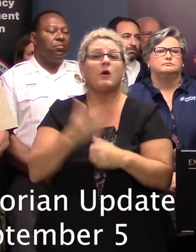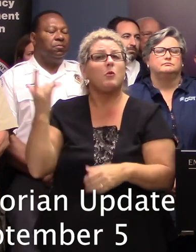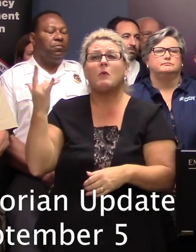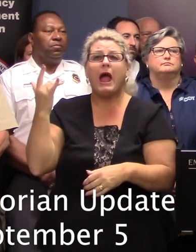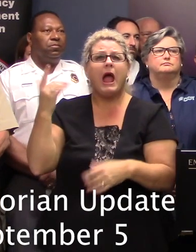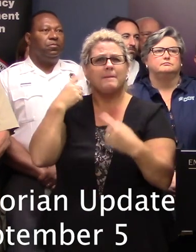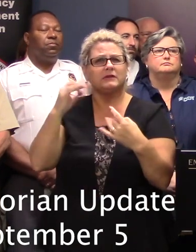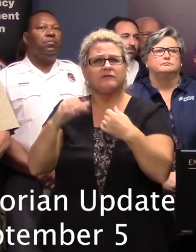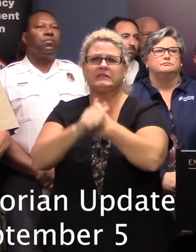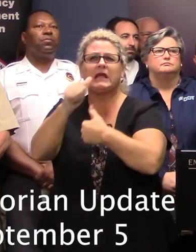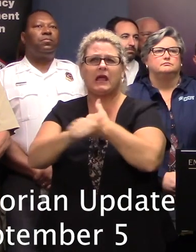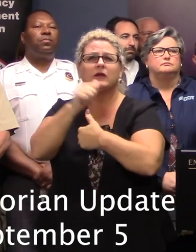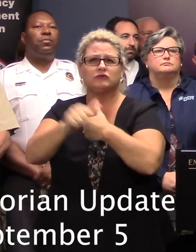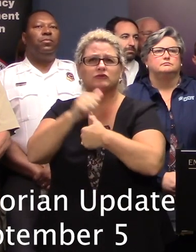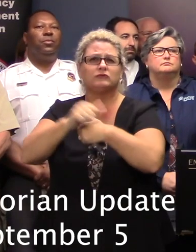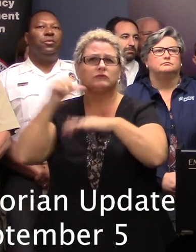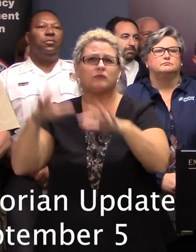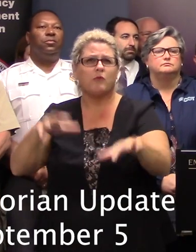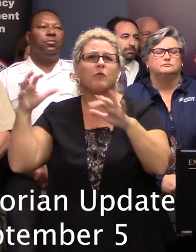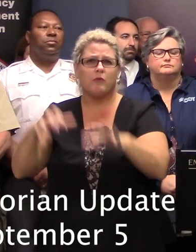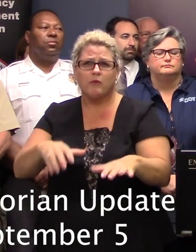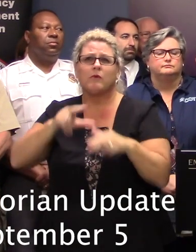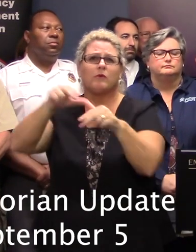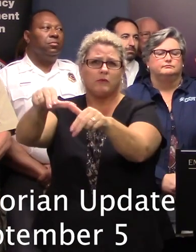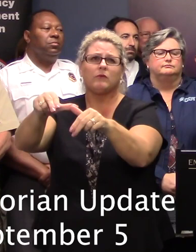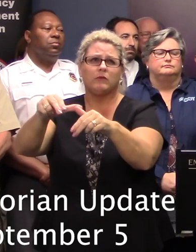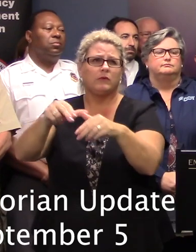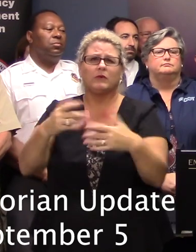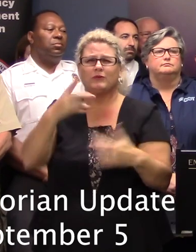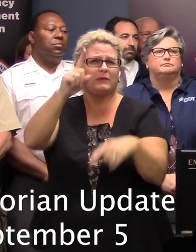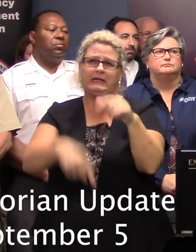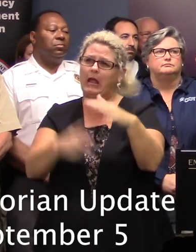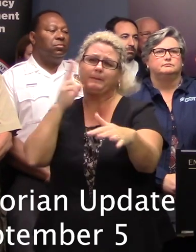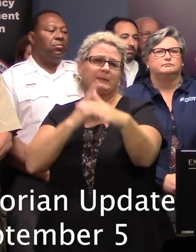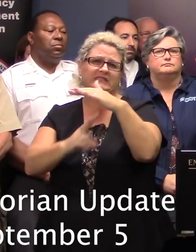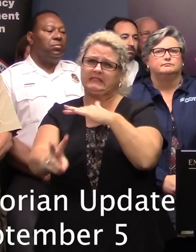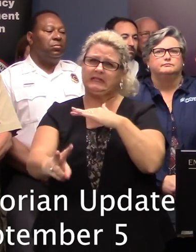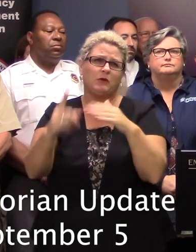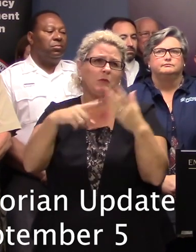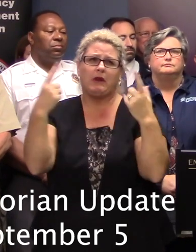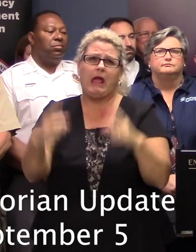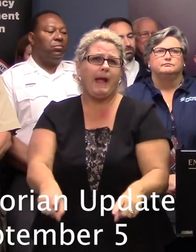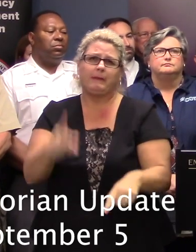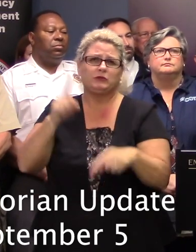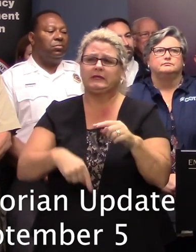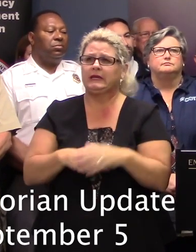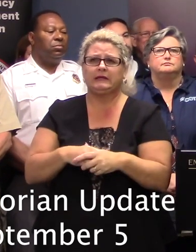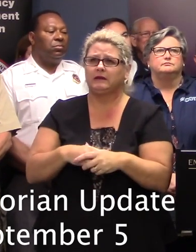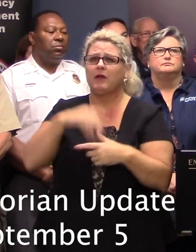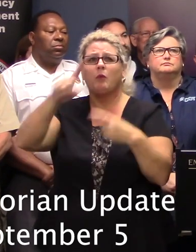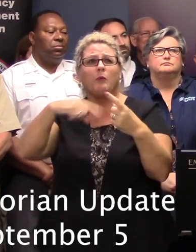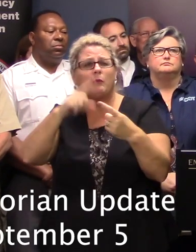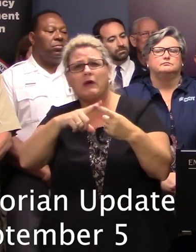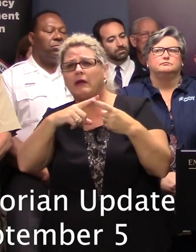still a very dangerous storm. As you know, it's impossible to predict exactly where it's going to go and what's going to happen and where the tides